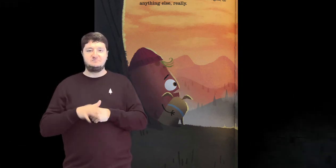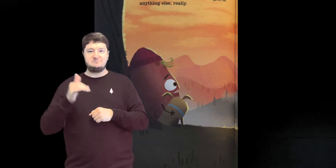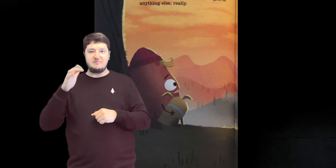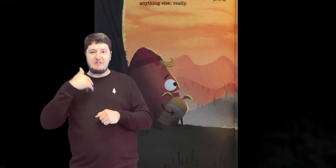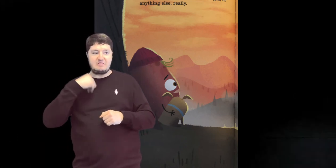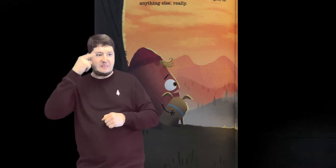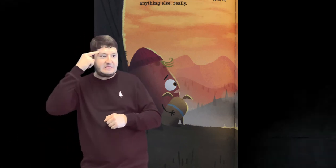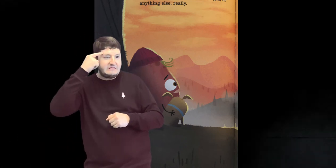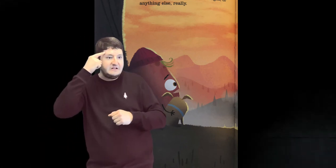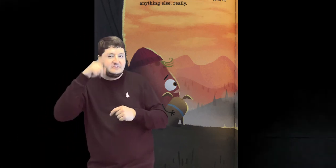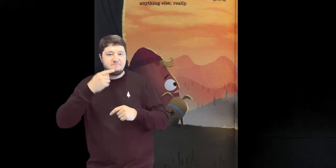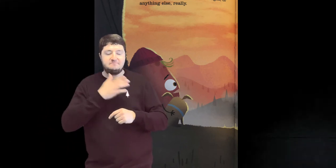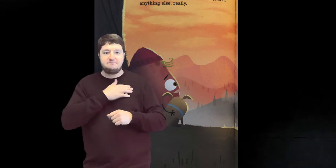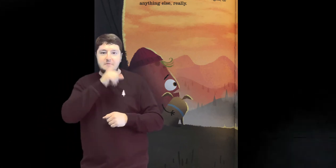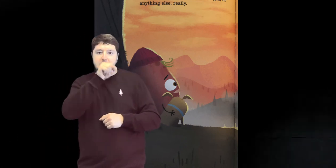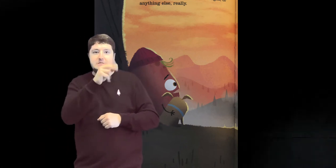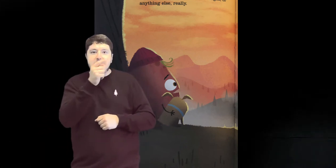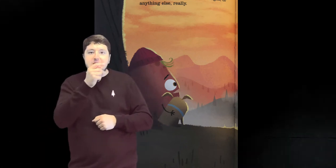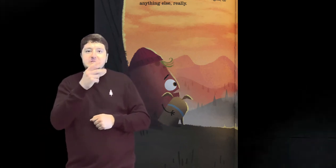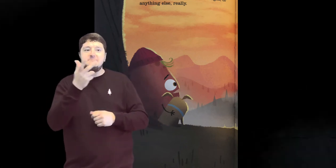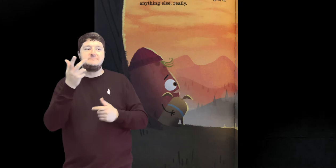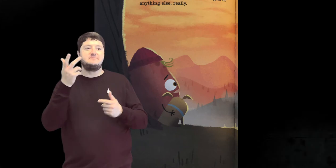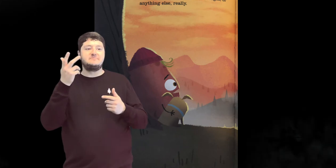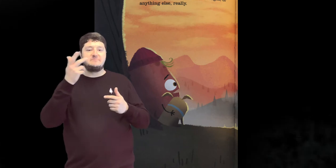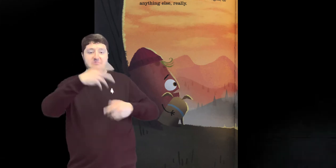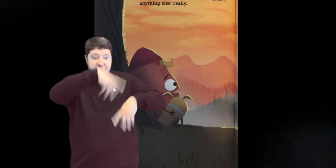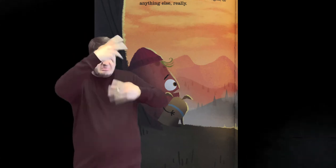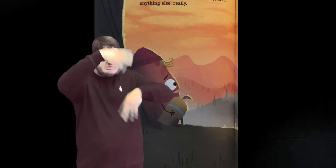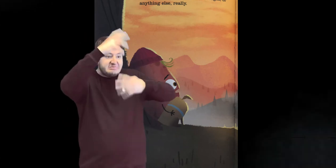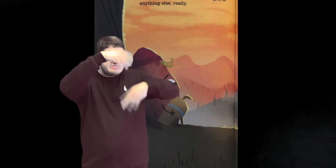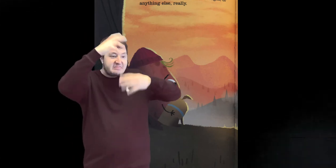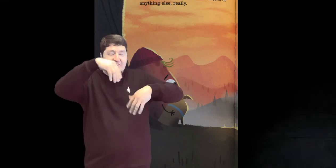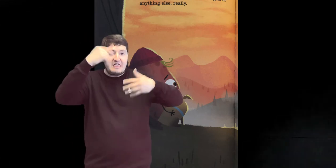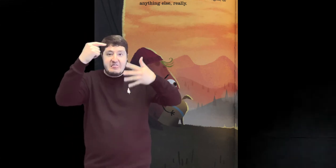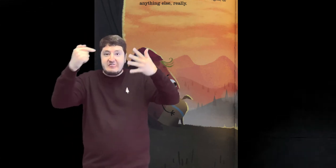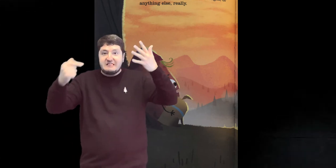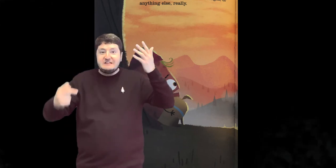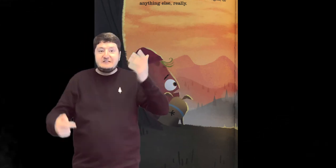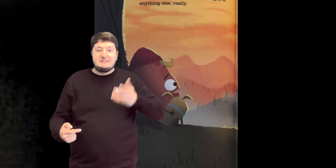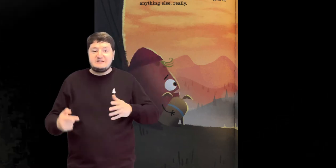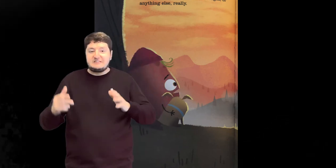favorite shows Or my unanswered messages Or anything else Really